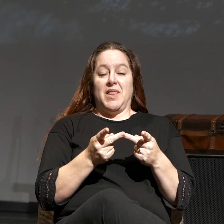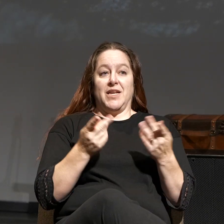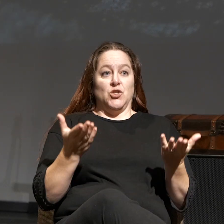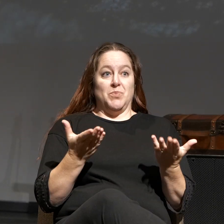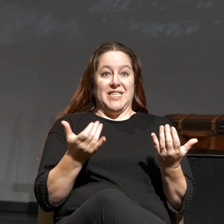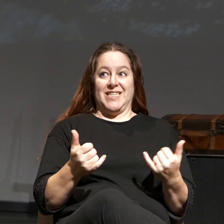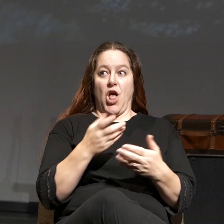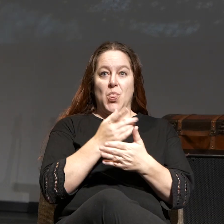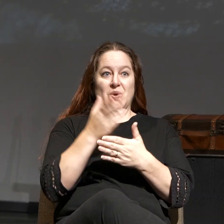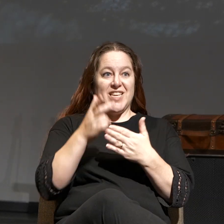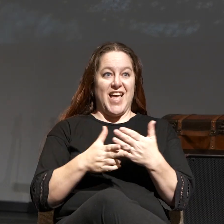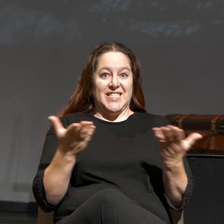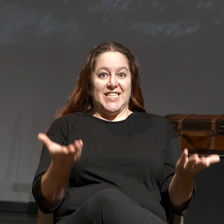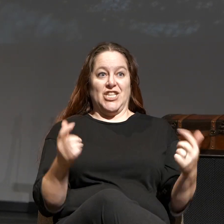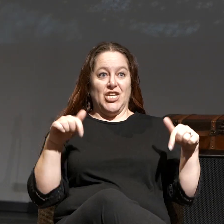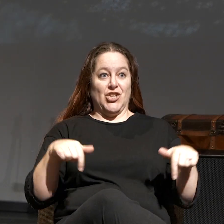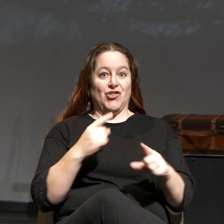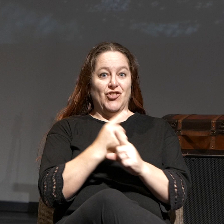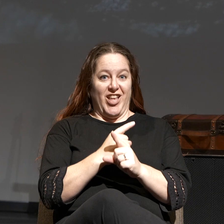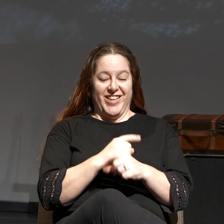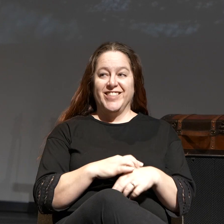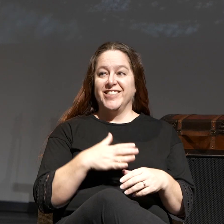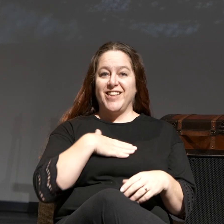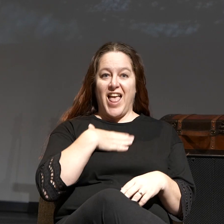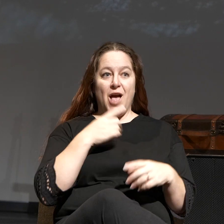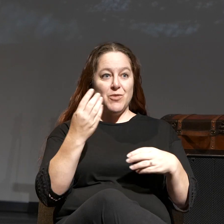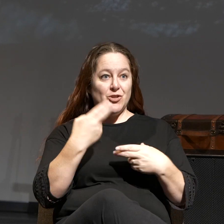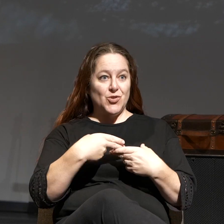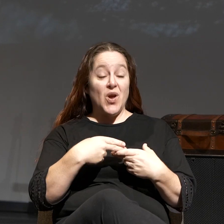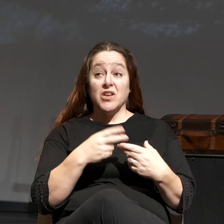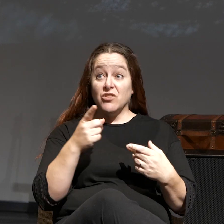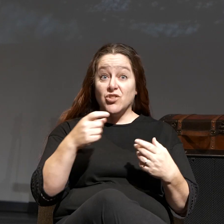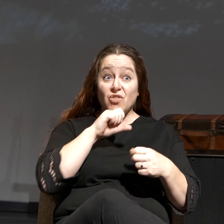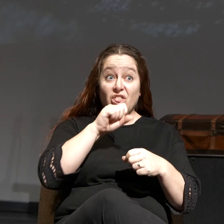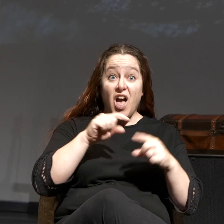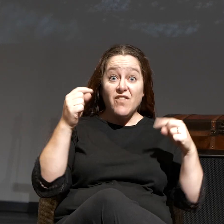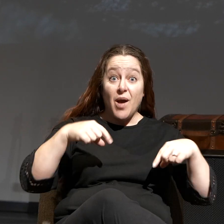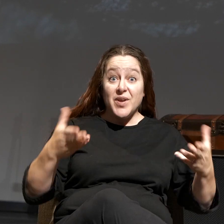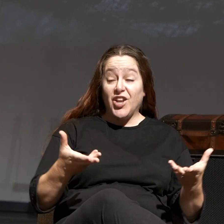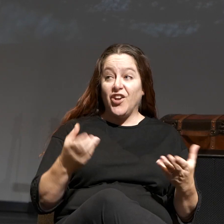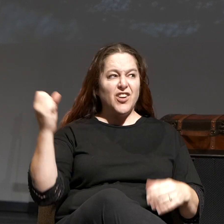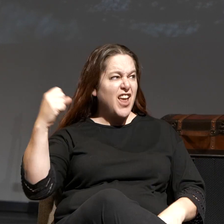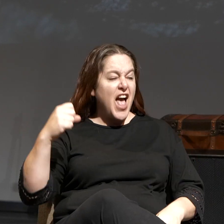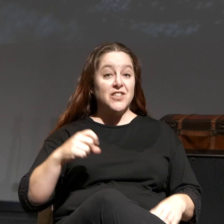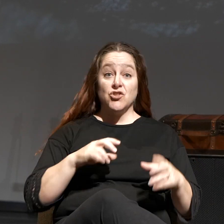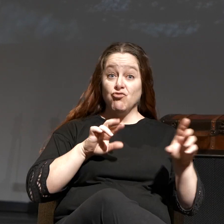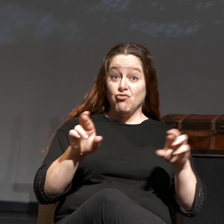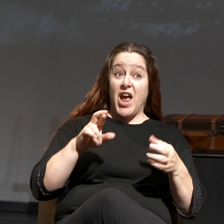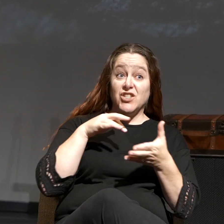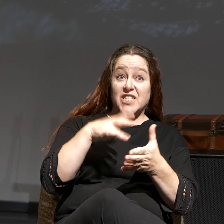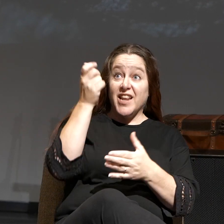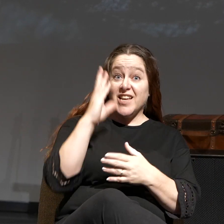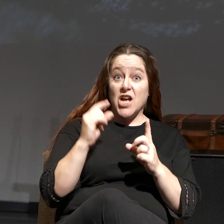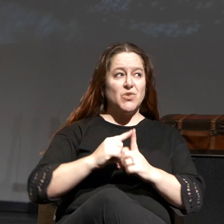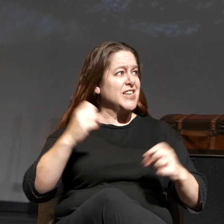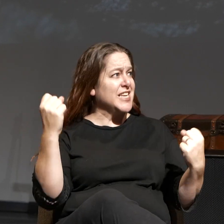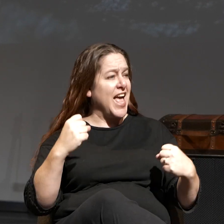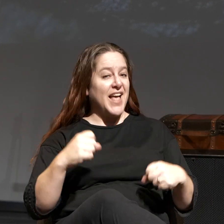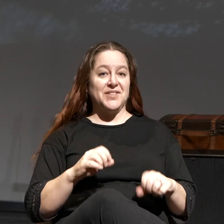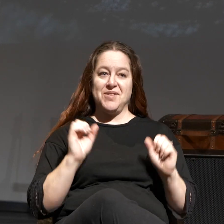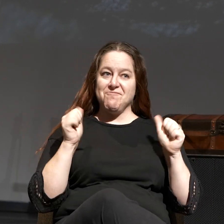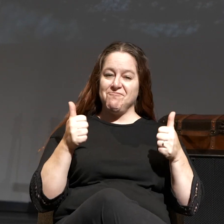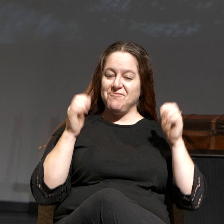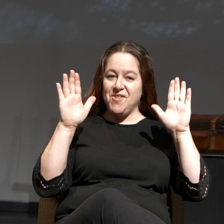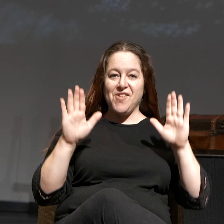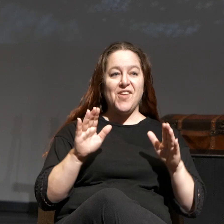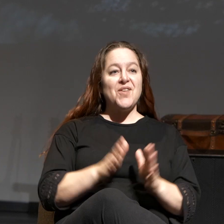weekends right here. Good to have you with us. You guys love being here? You guys ready to study God's Word? Outstanding. If